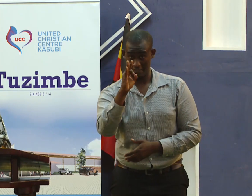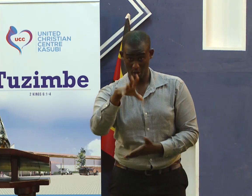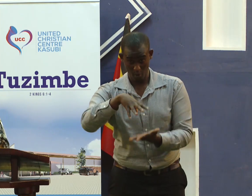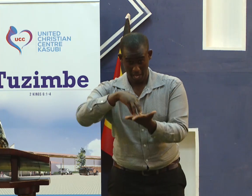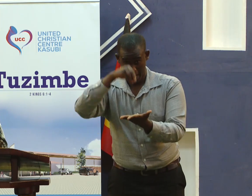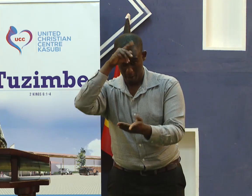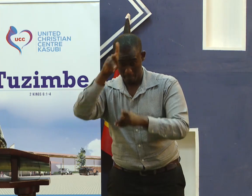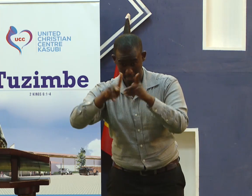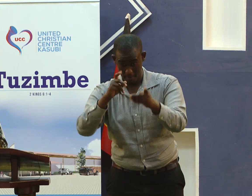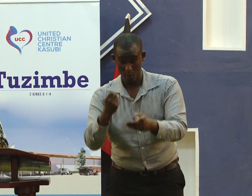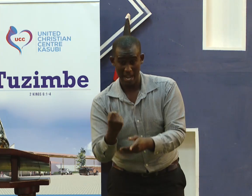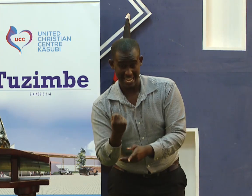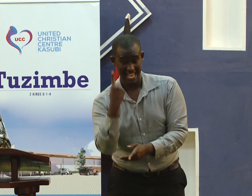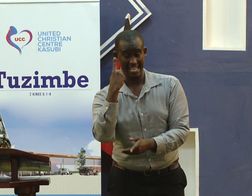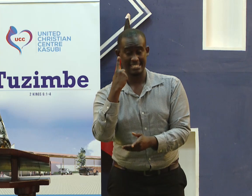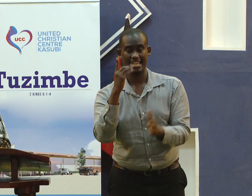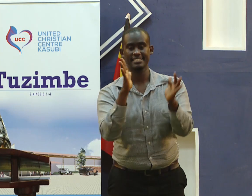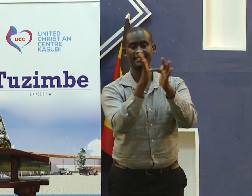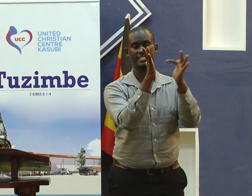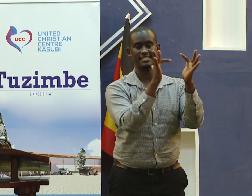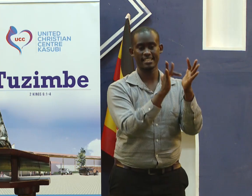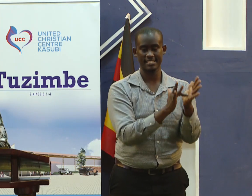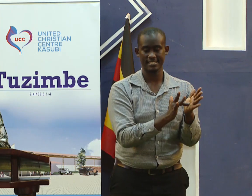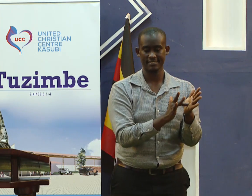if you are to help those people to understand